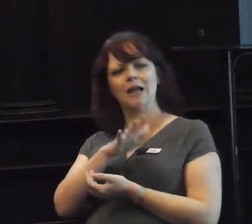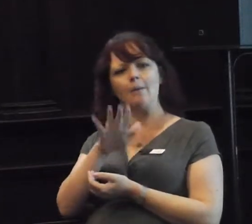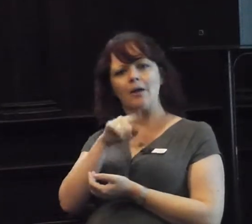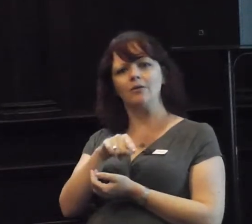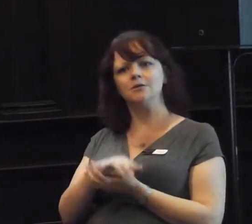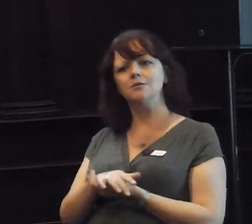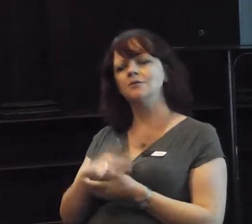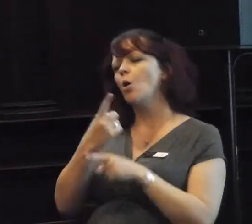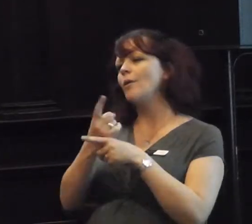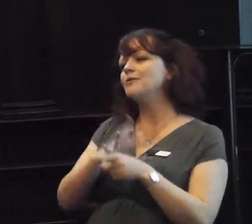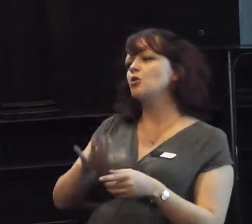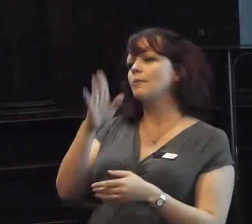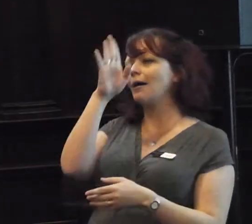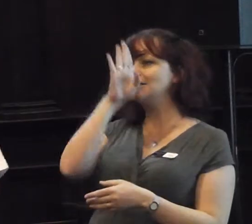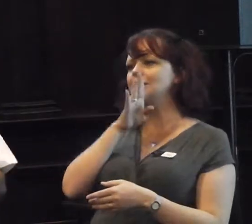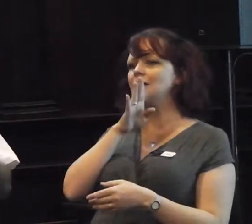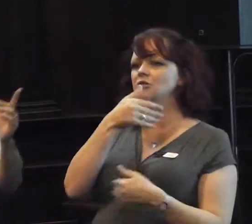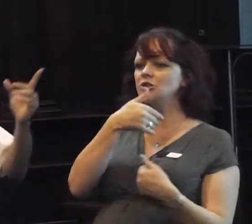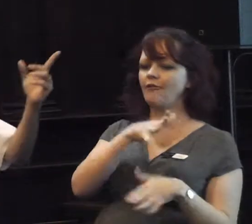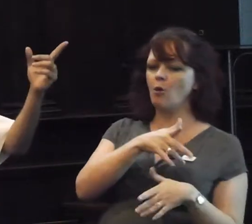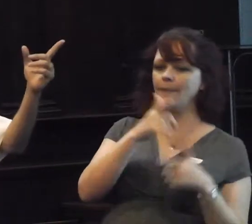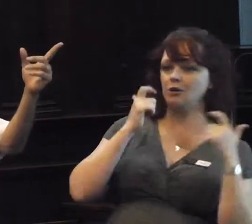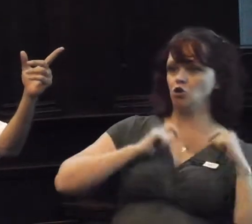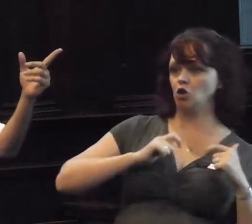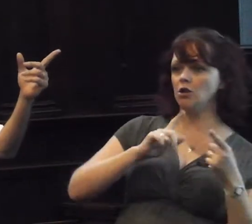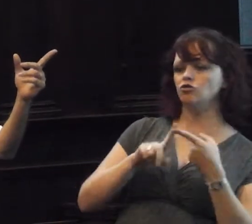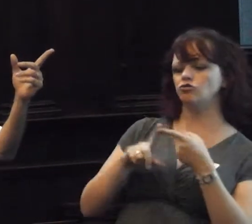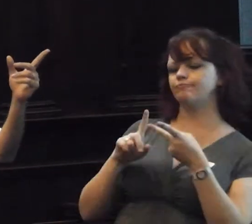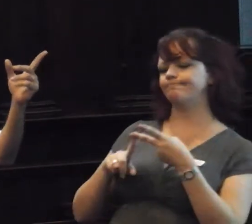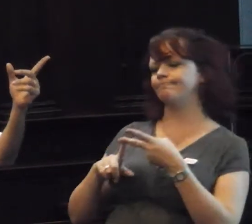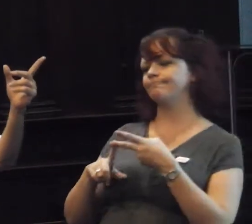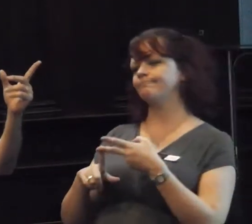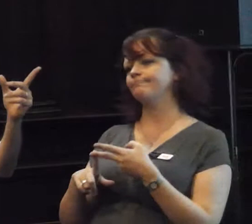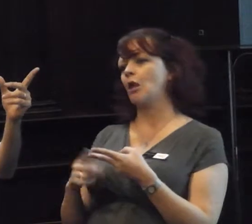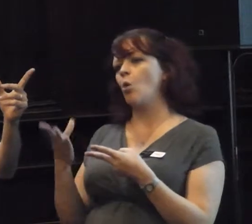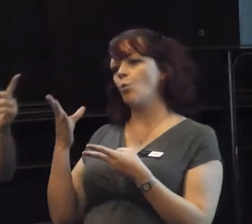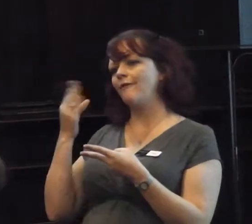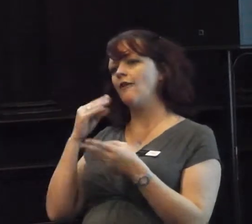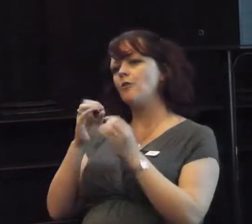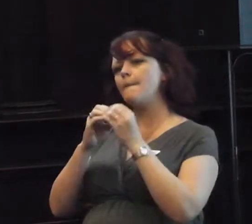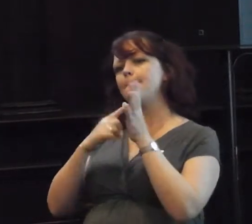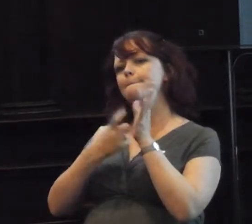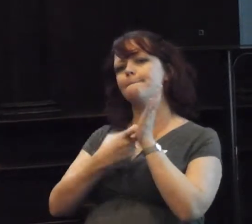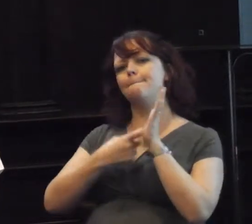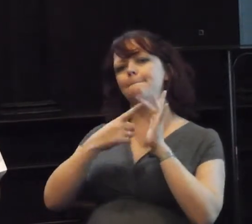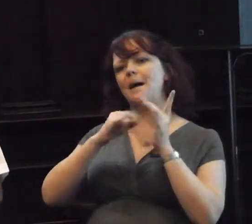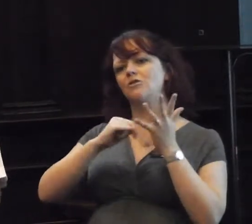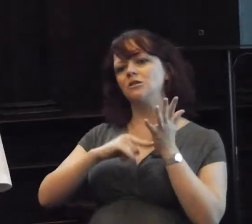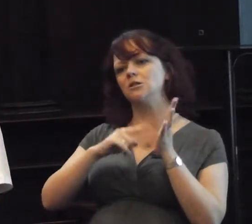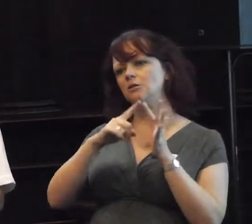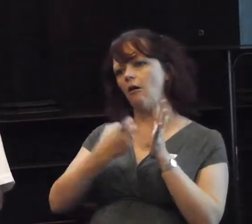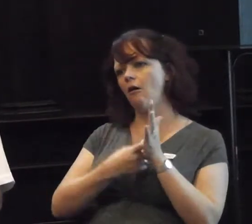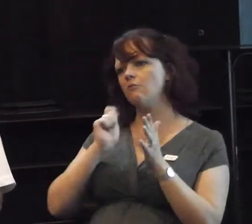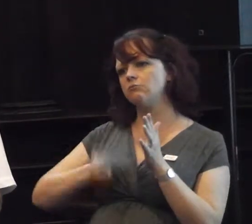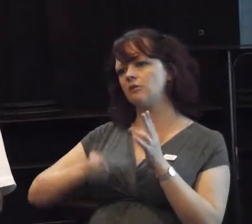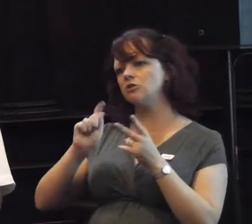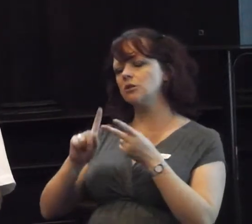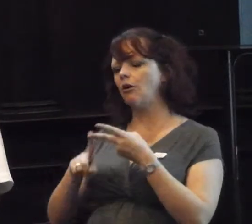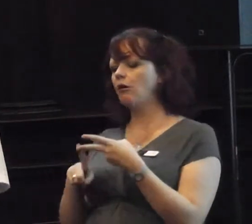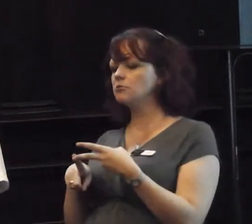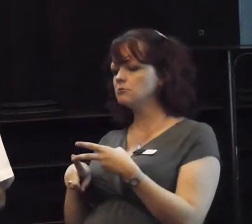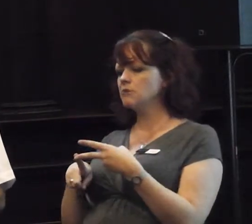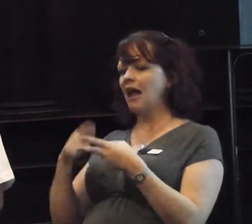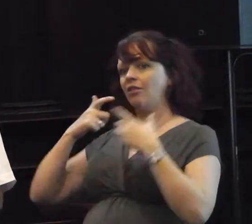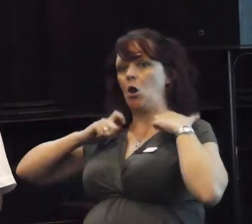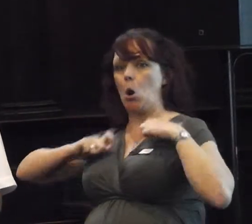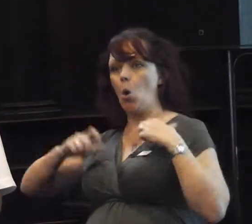a judge. We've heard from the barrister about how serious they can be. You know, judges and